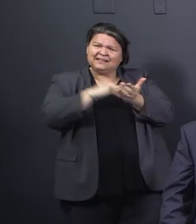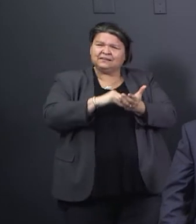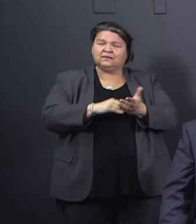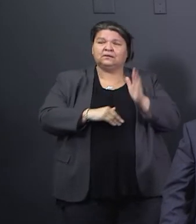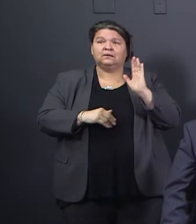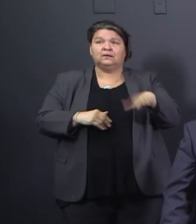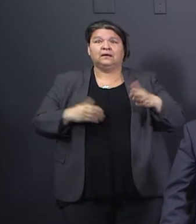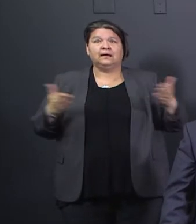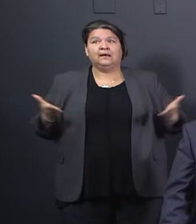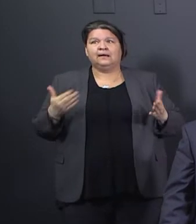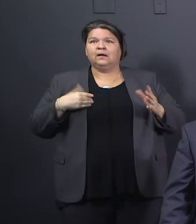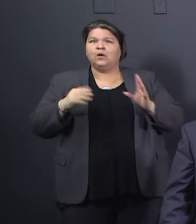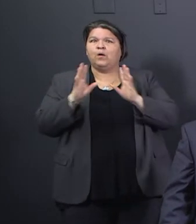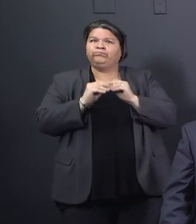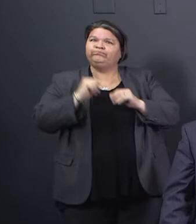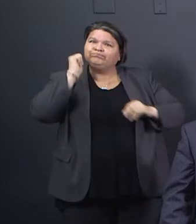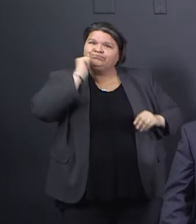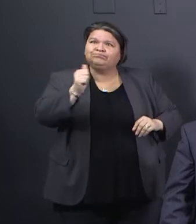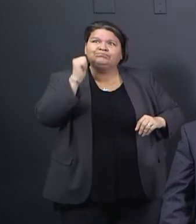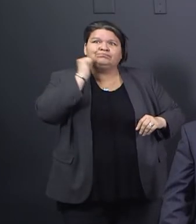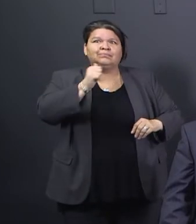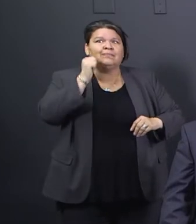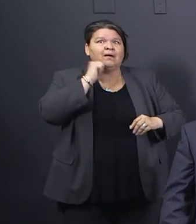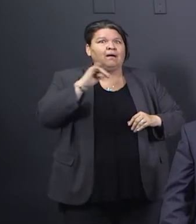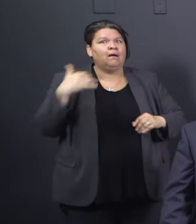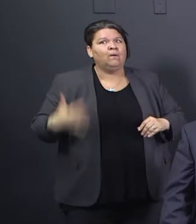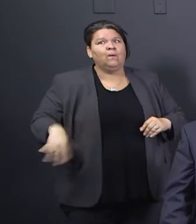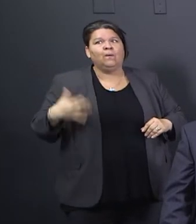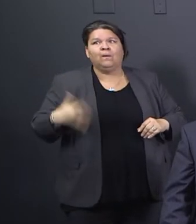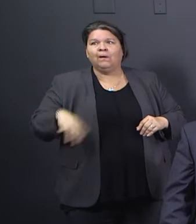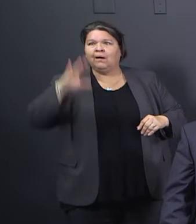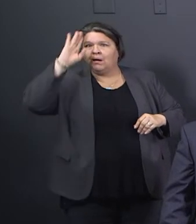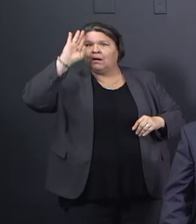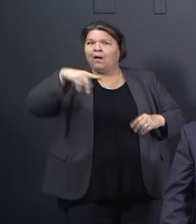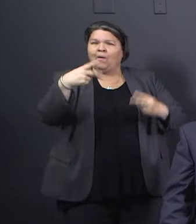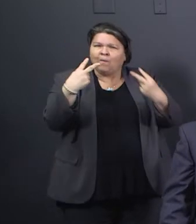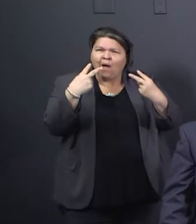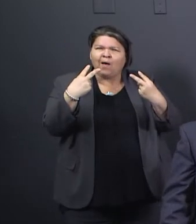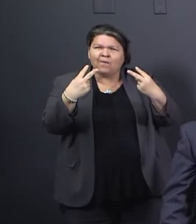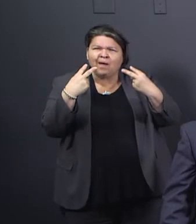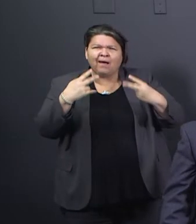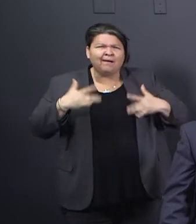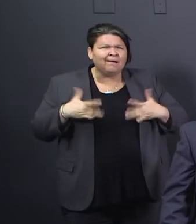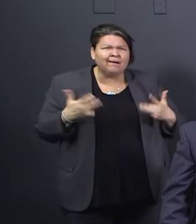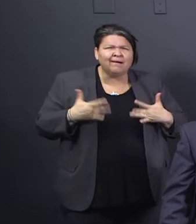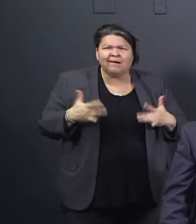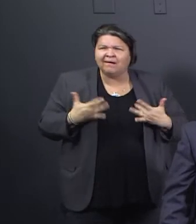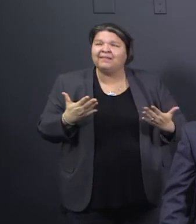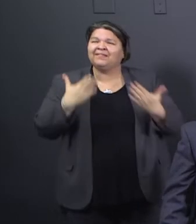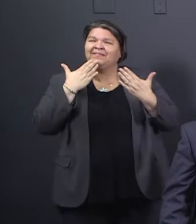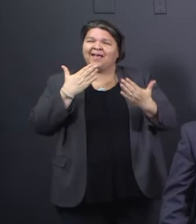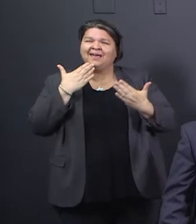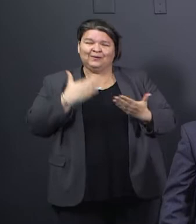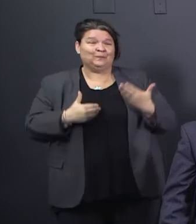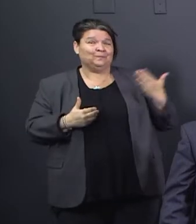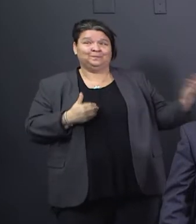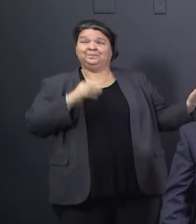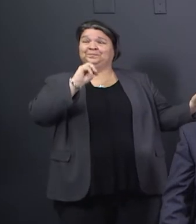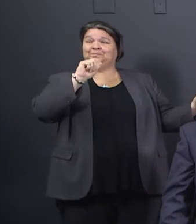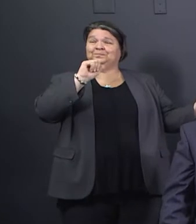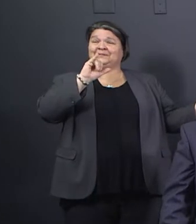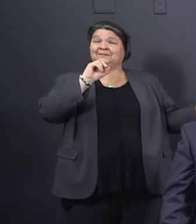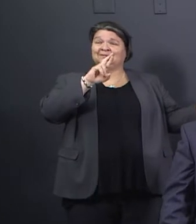and you guys are very faithful about tuning in. And I want to thank Mayor Jeff Williams from Arlington to be my guest today